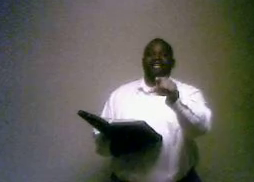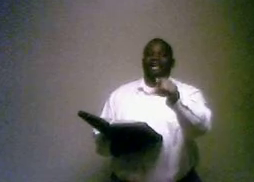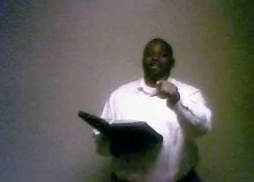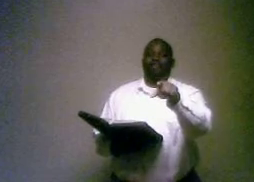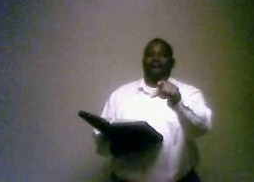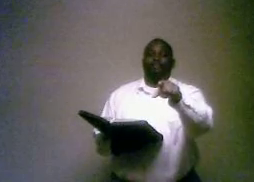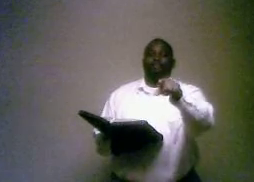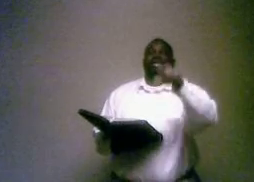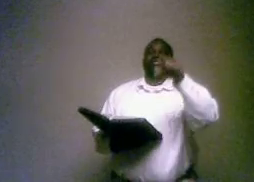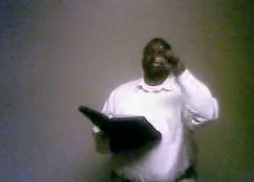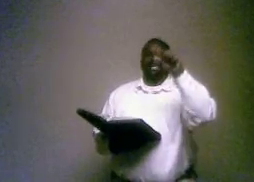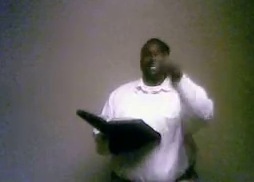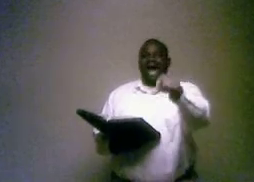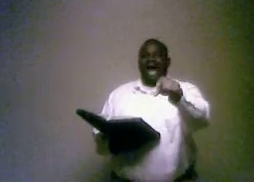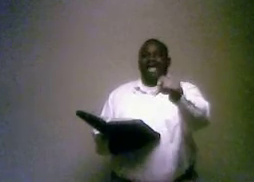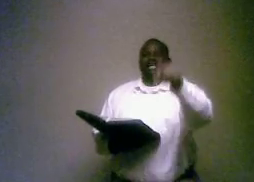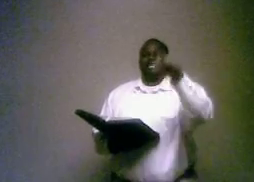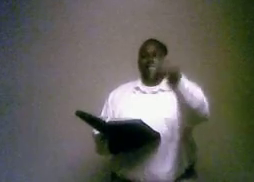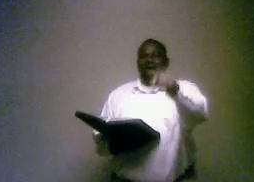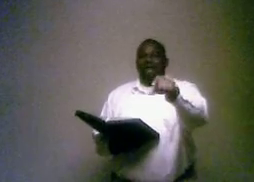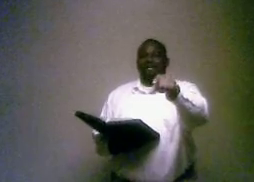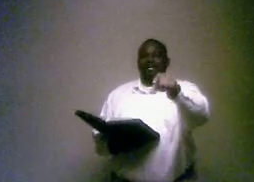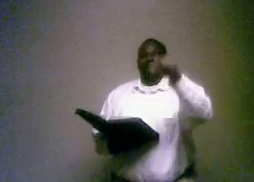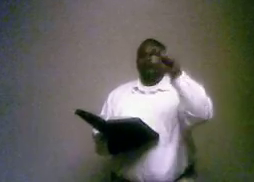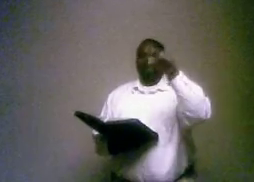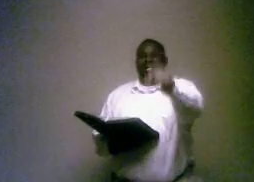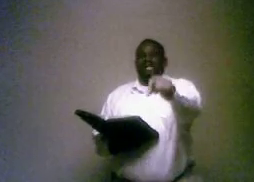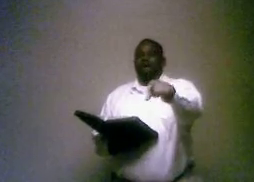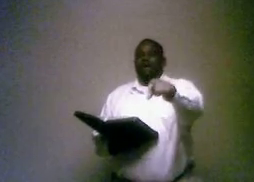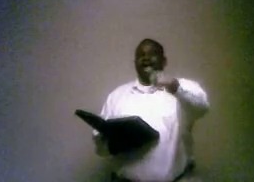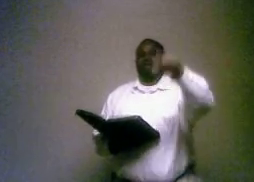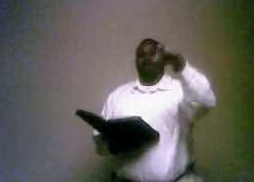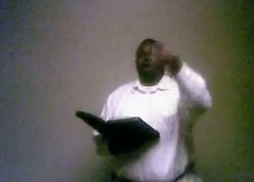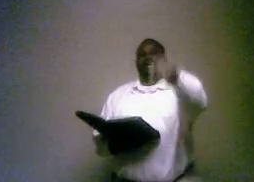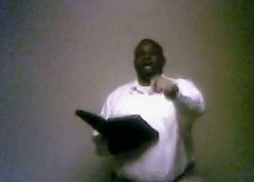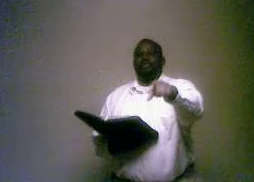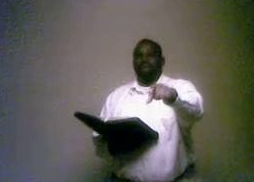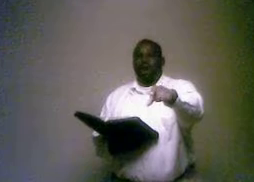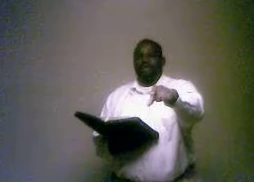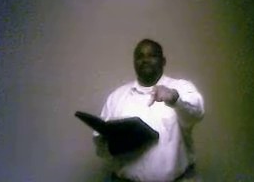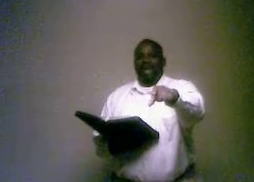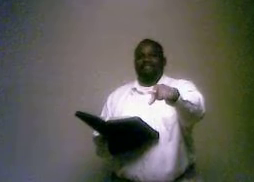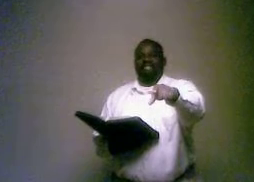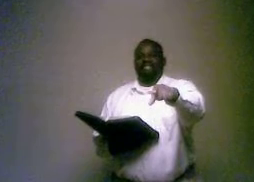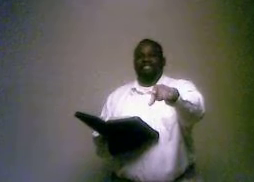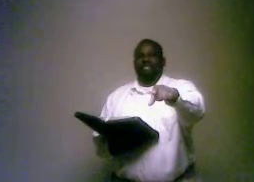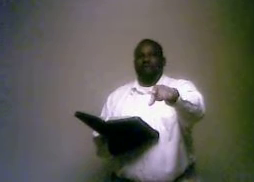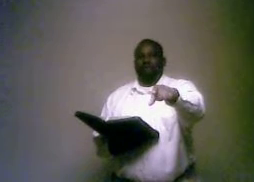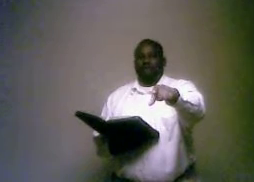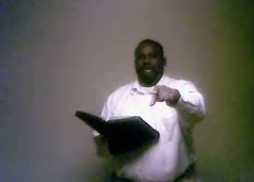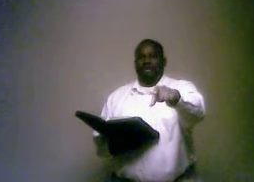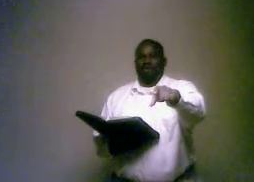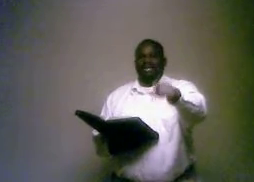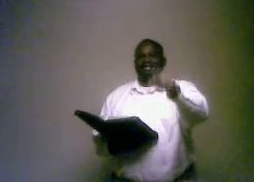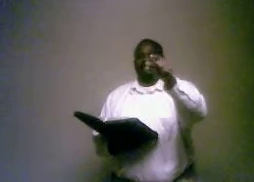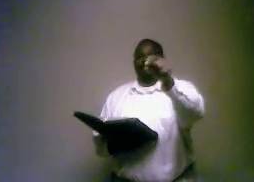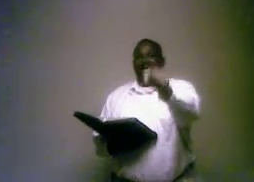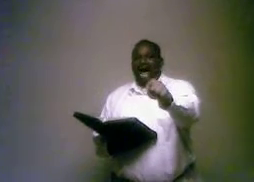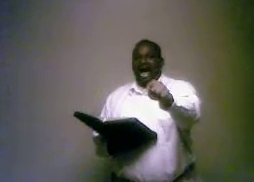that in the Bible. That's a lie started by Billy Graham and all the other false prophets that you see on the radio. That's a lie.